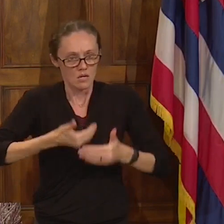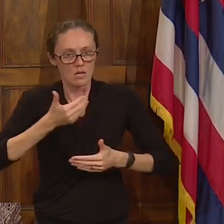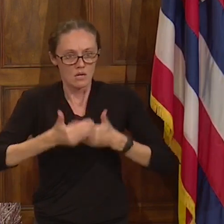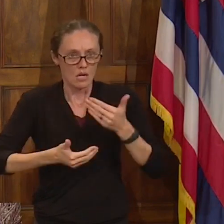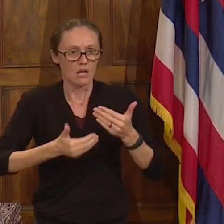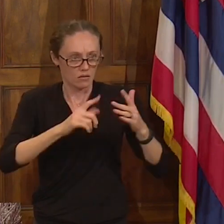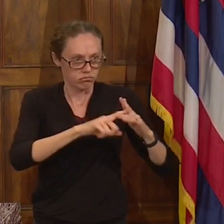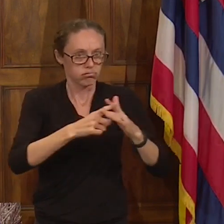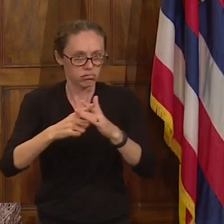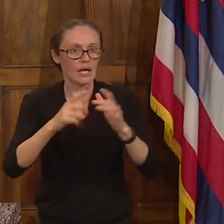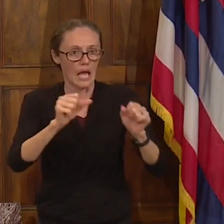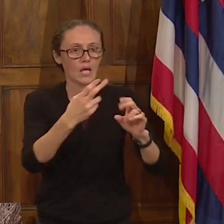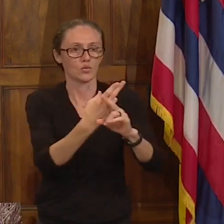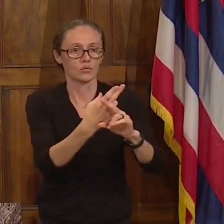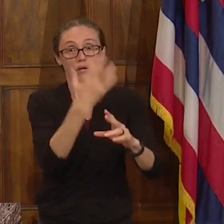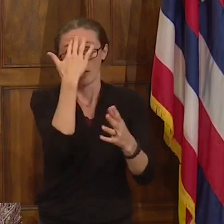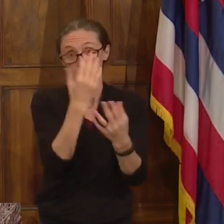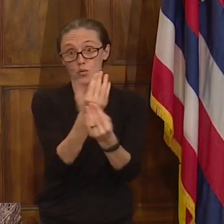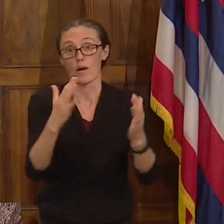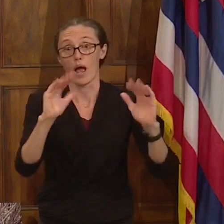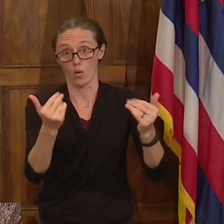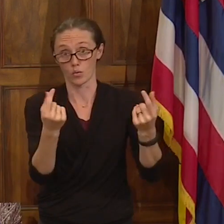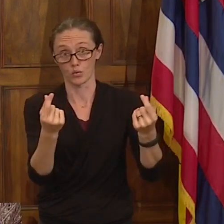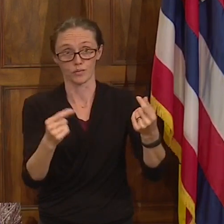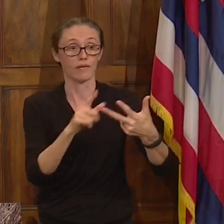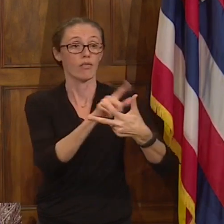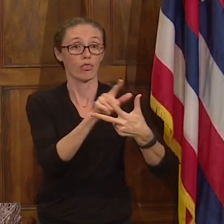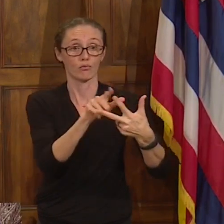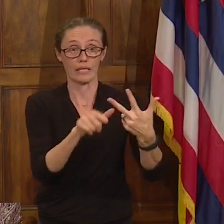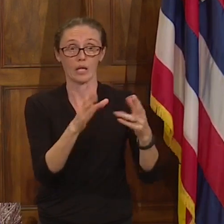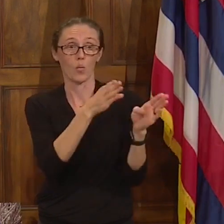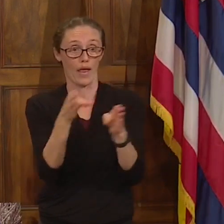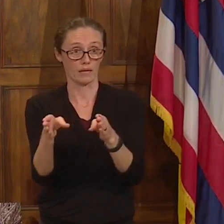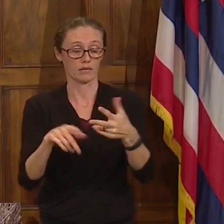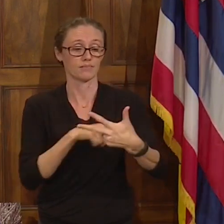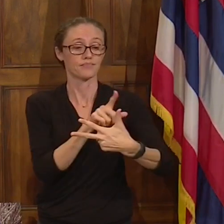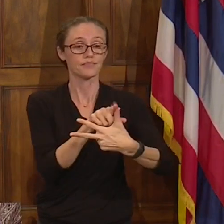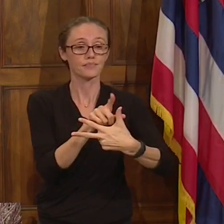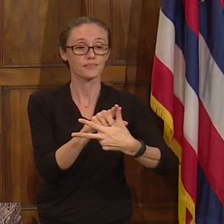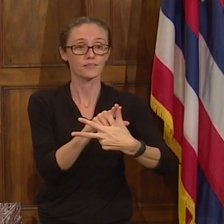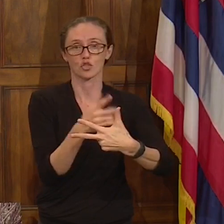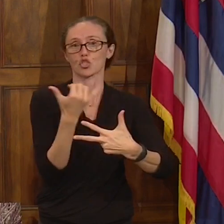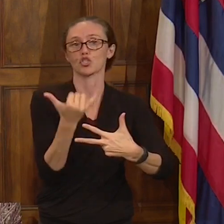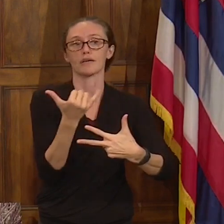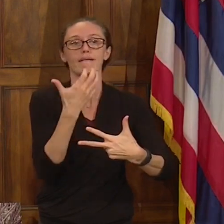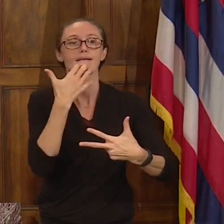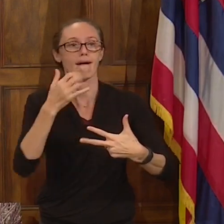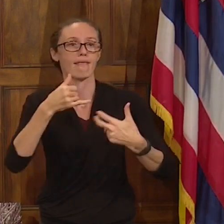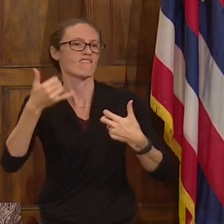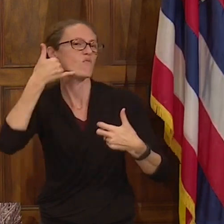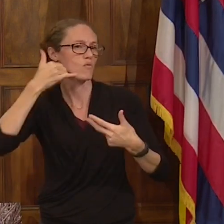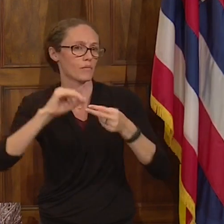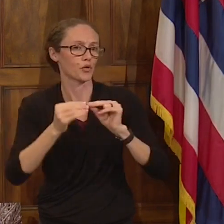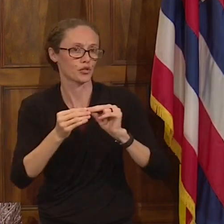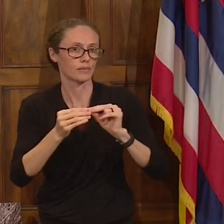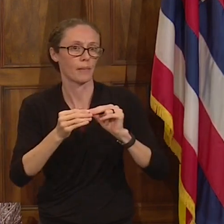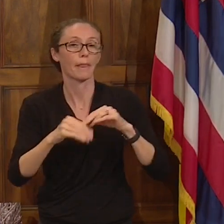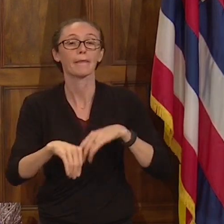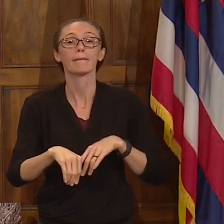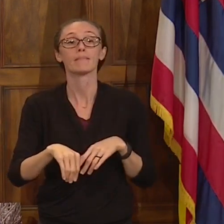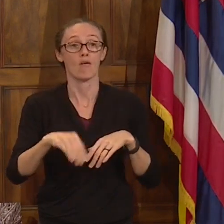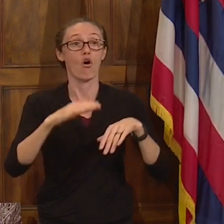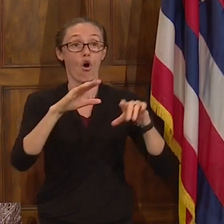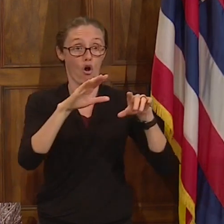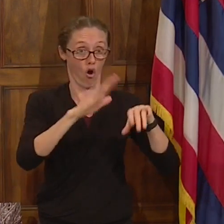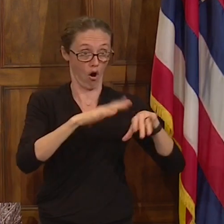wanted to let people know how they can do that. So we have three ways right now. One, the existing hotline that is on the